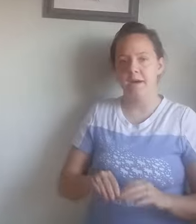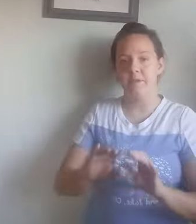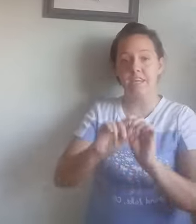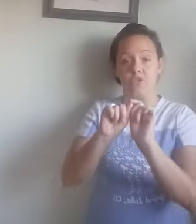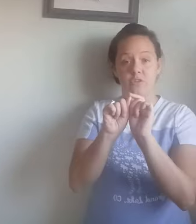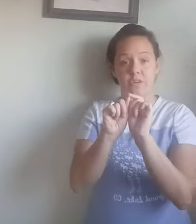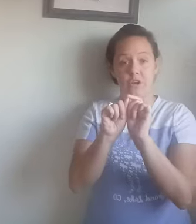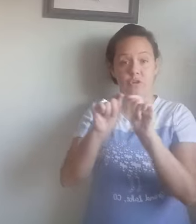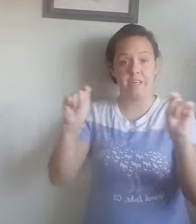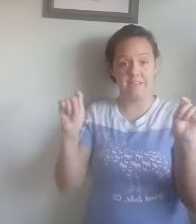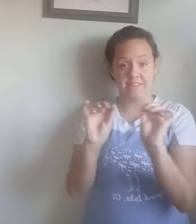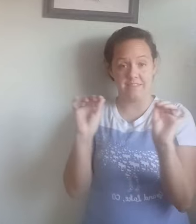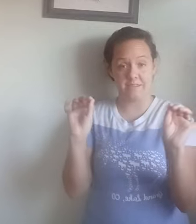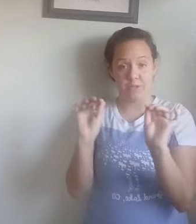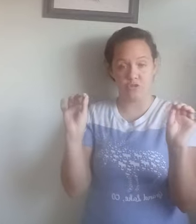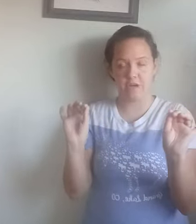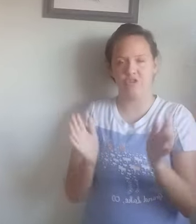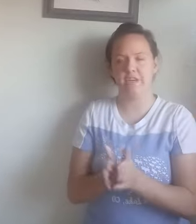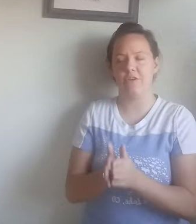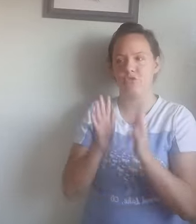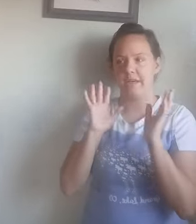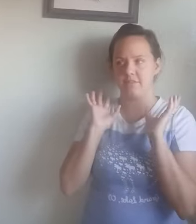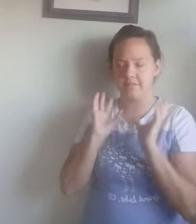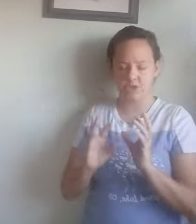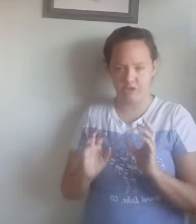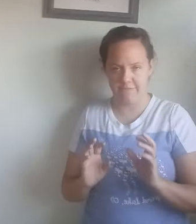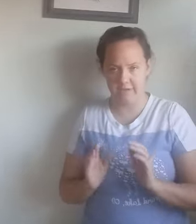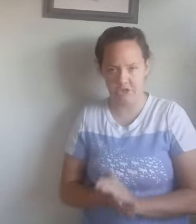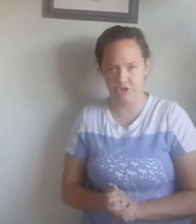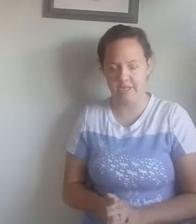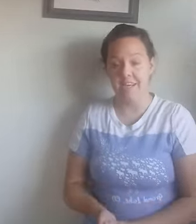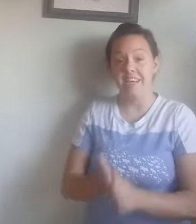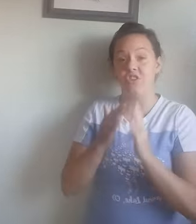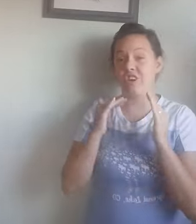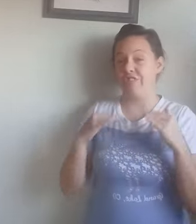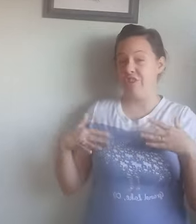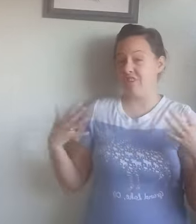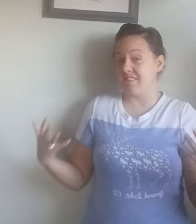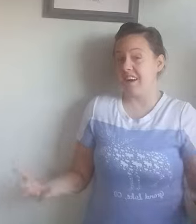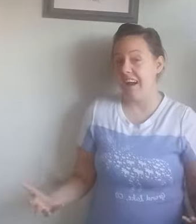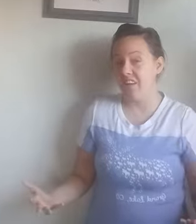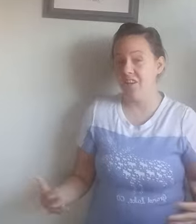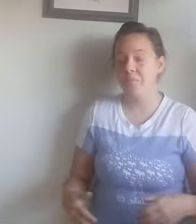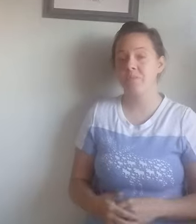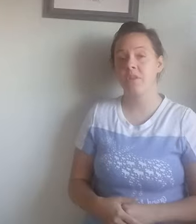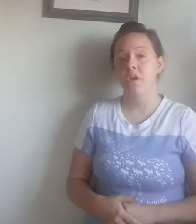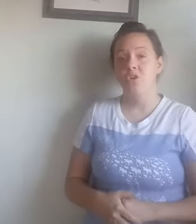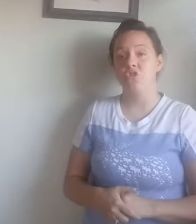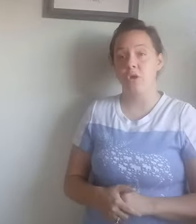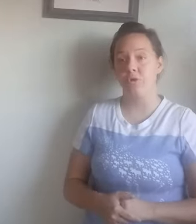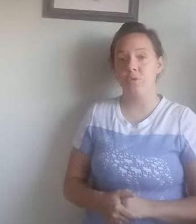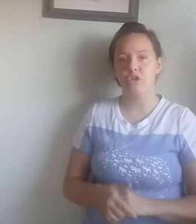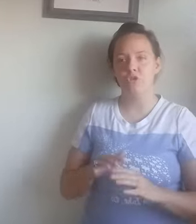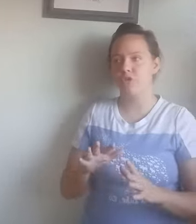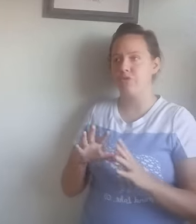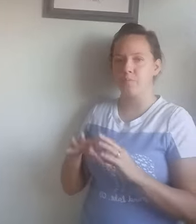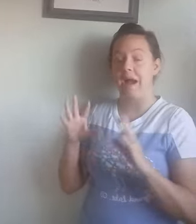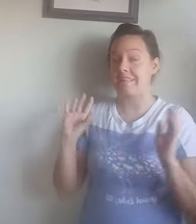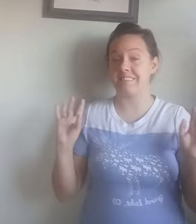It is acrylic. tends to be stretchy. has great stitch definition. It's very versatile. So you can use it for practically